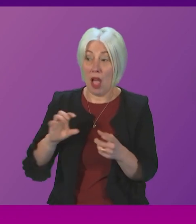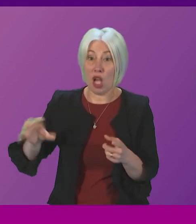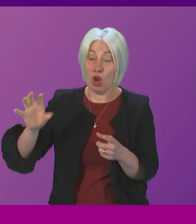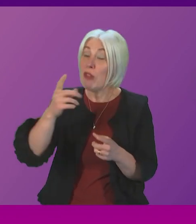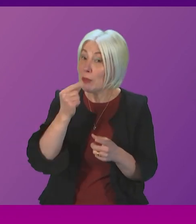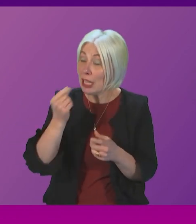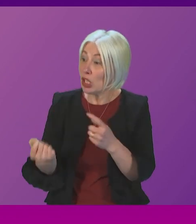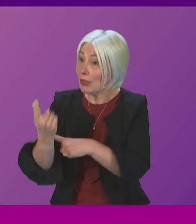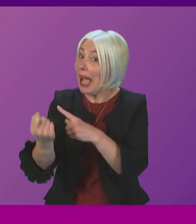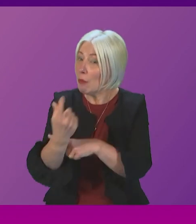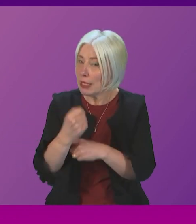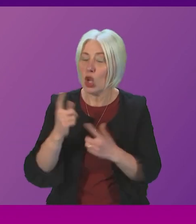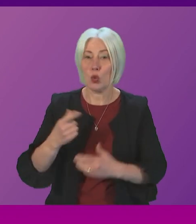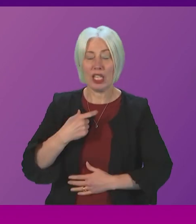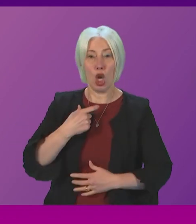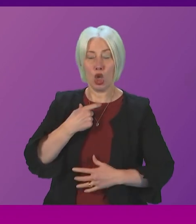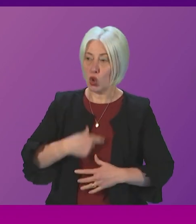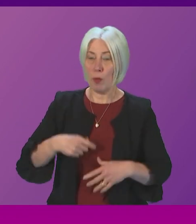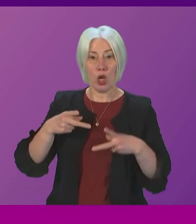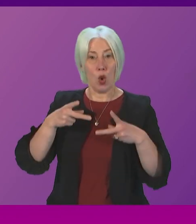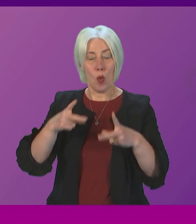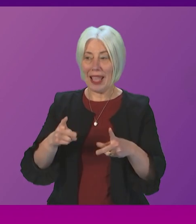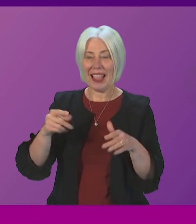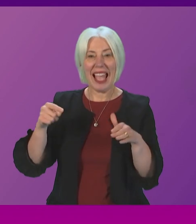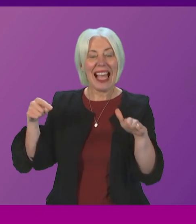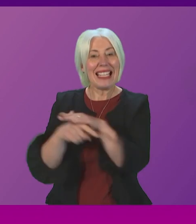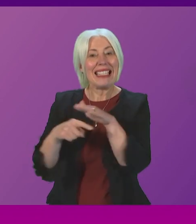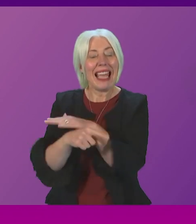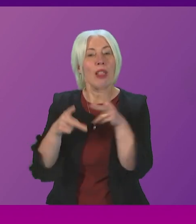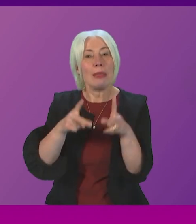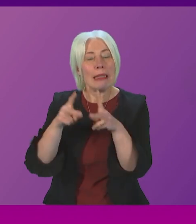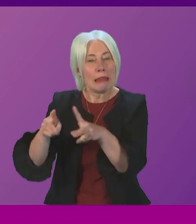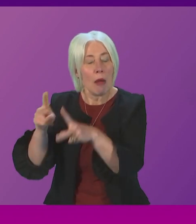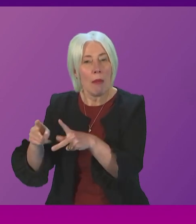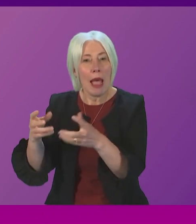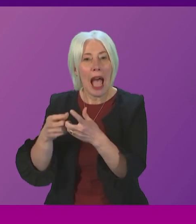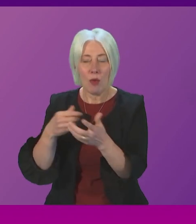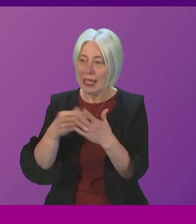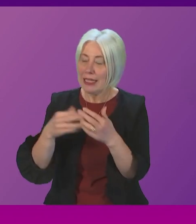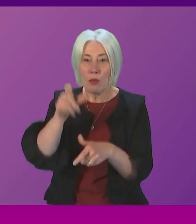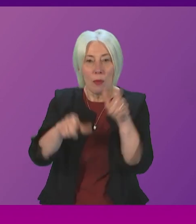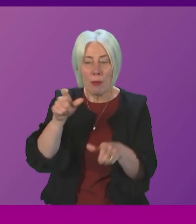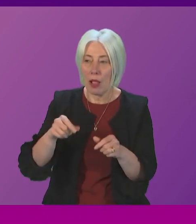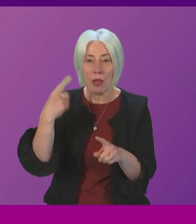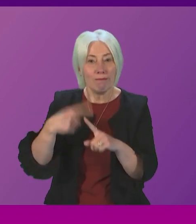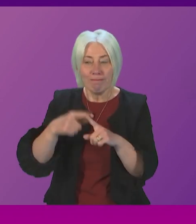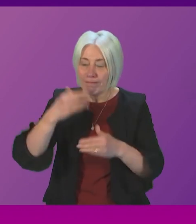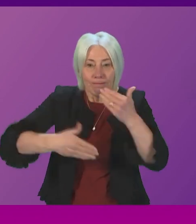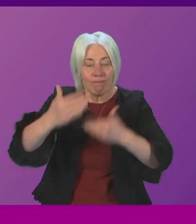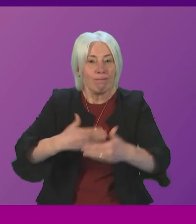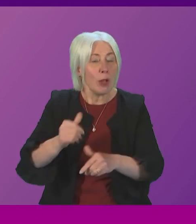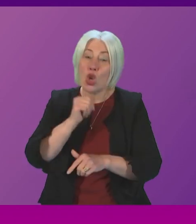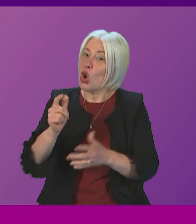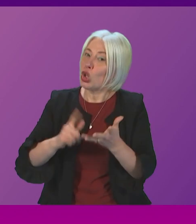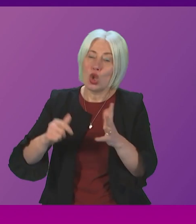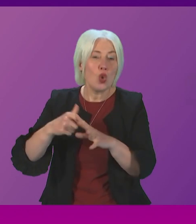place what we need is a humane asylum system where people's cases are dealt with swiftly and fairly not the UK